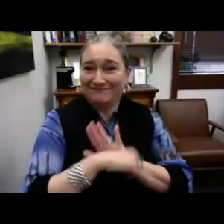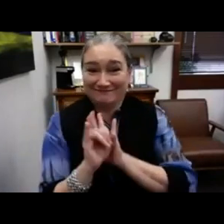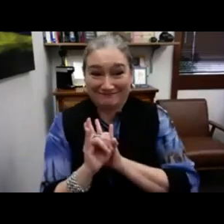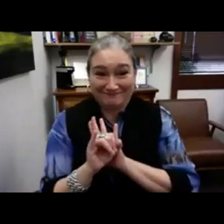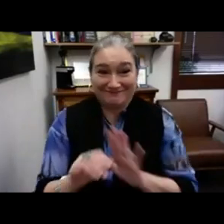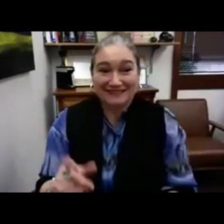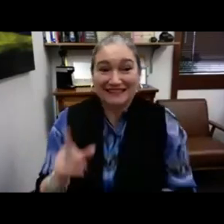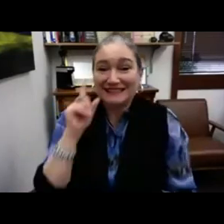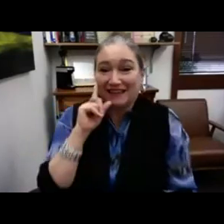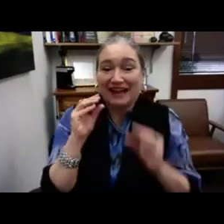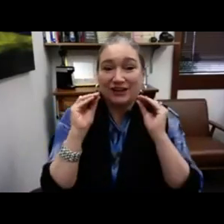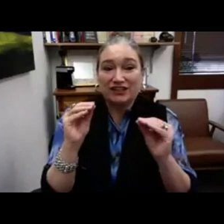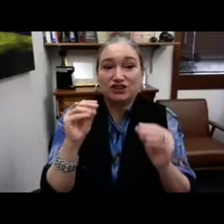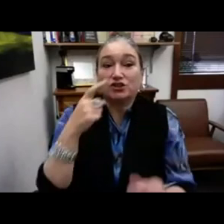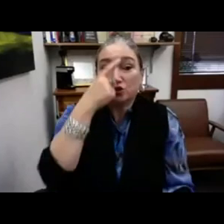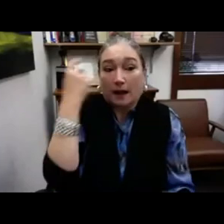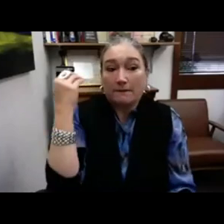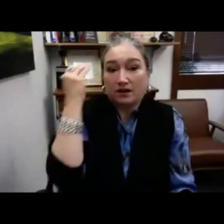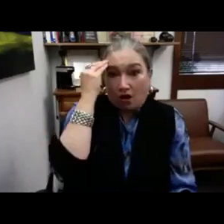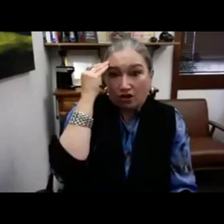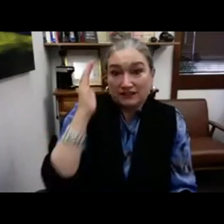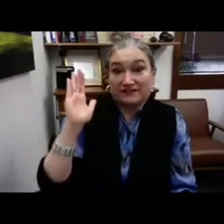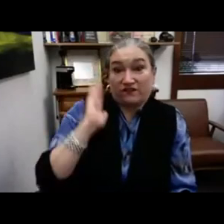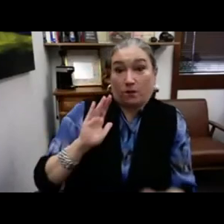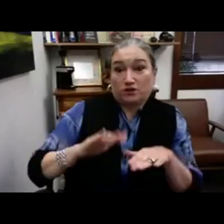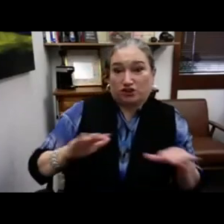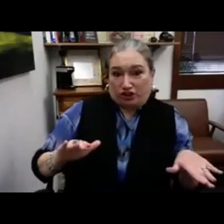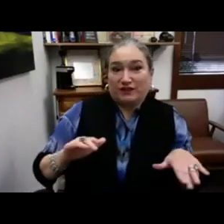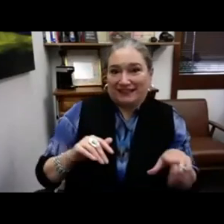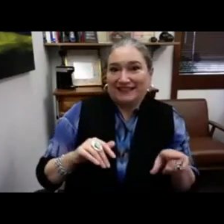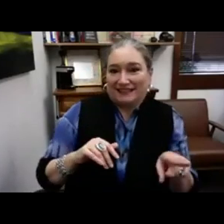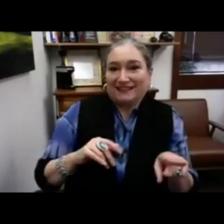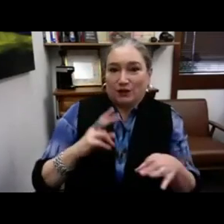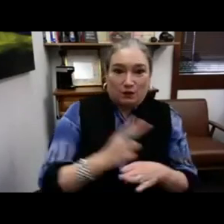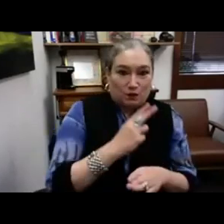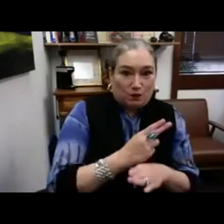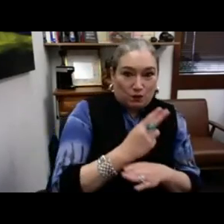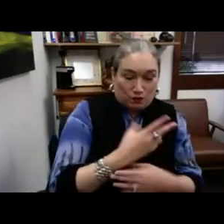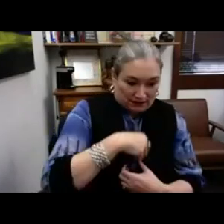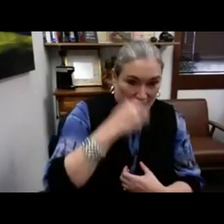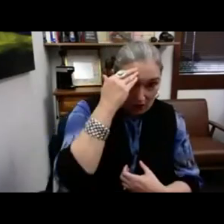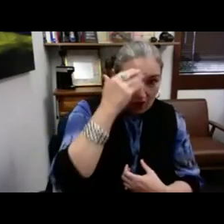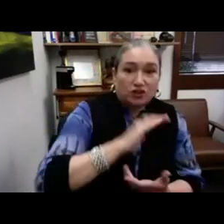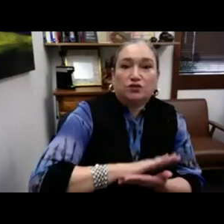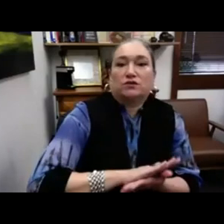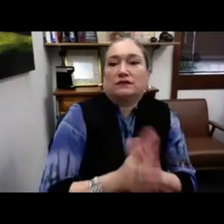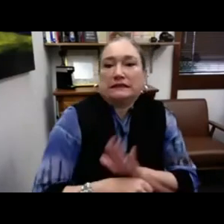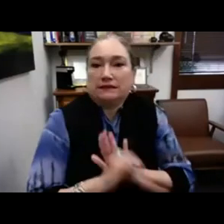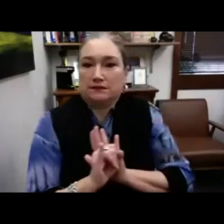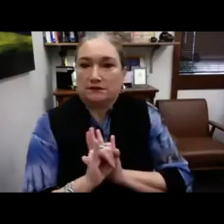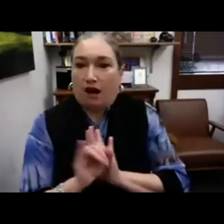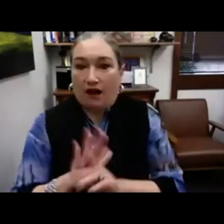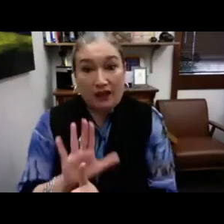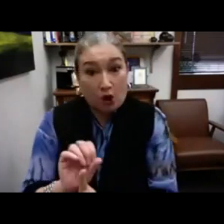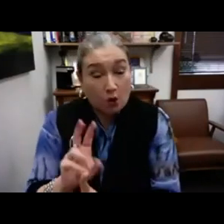So that I keep signing this. This is about losing my identity and finding my identity. So that this is former children that,